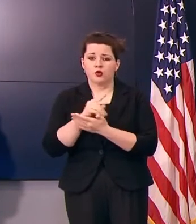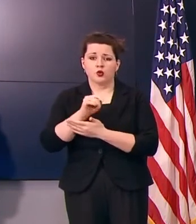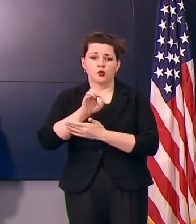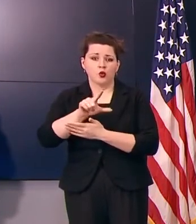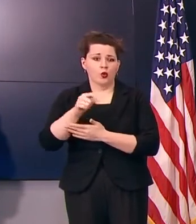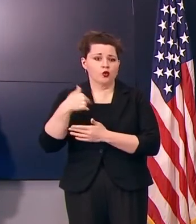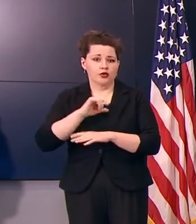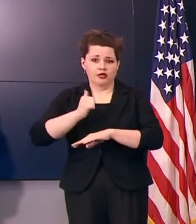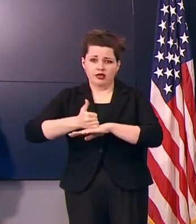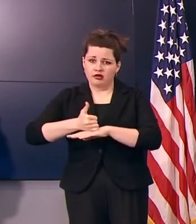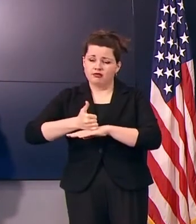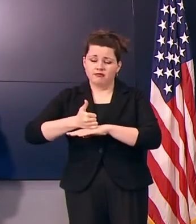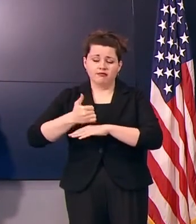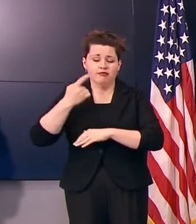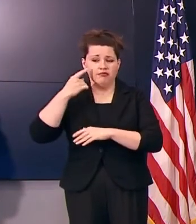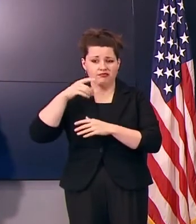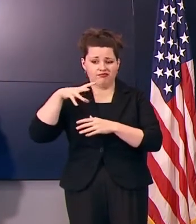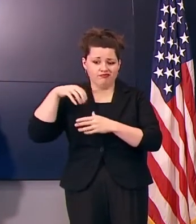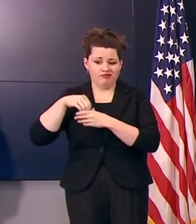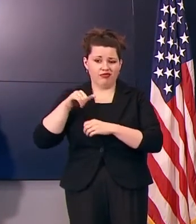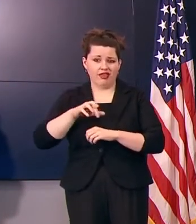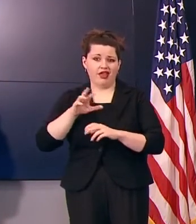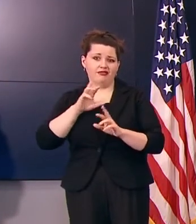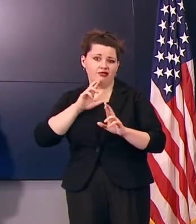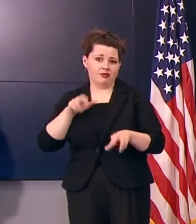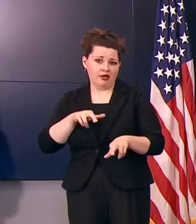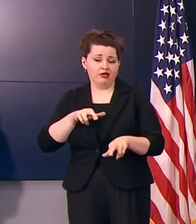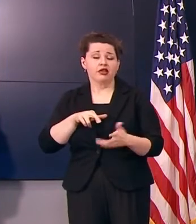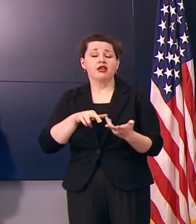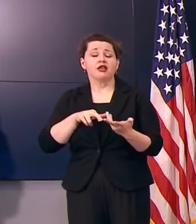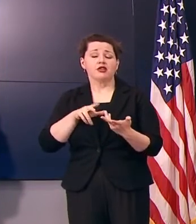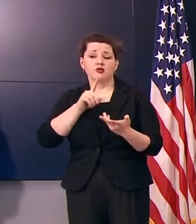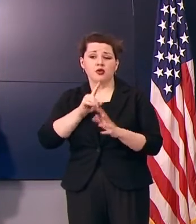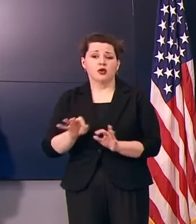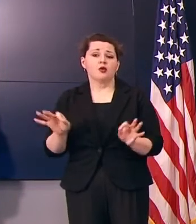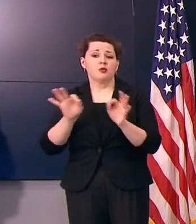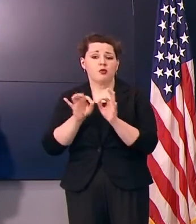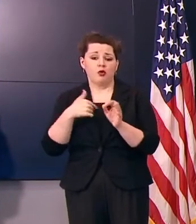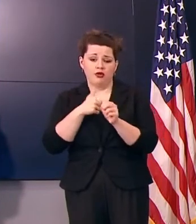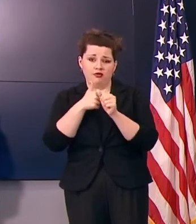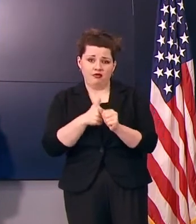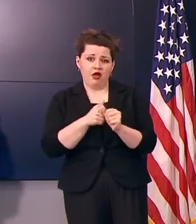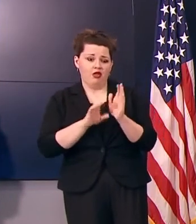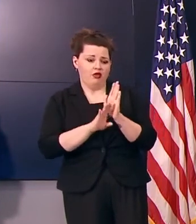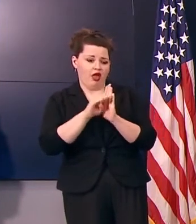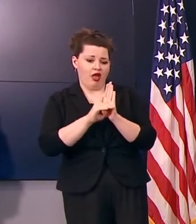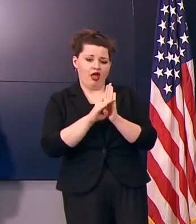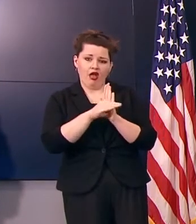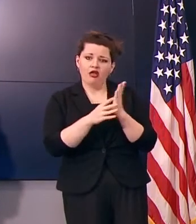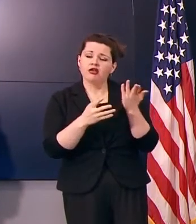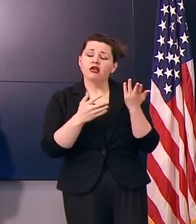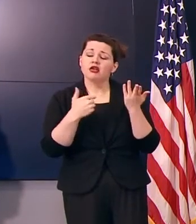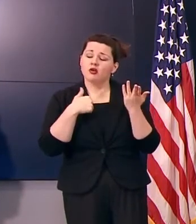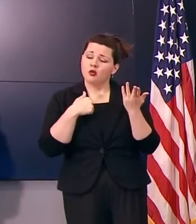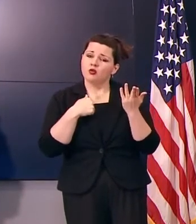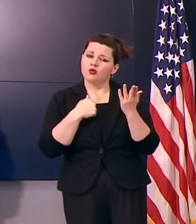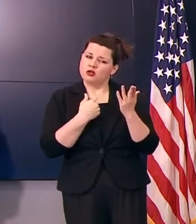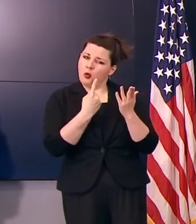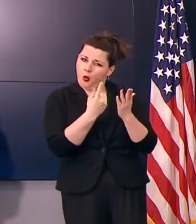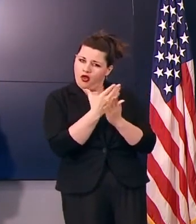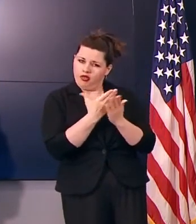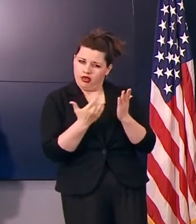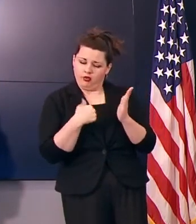implementing all the time as part of this public health response, and it's an important thing for us to follow. It's one of the many things that we follow to